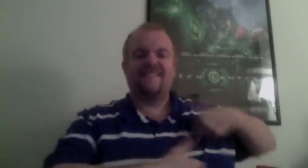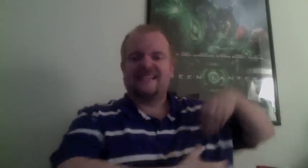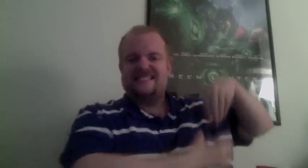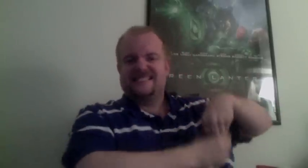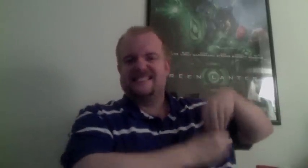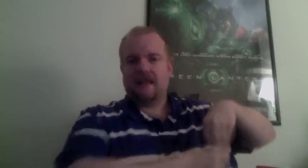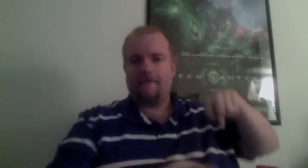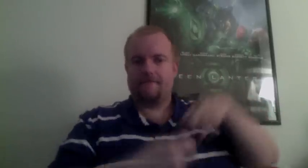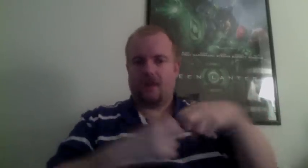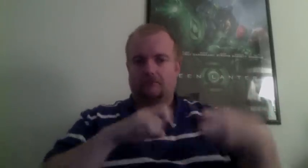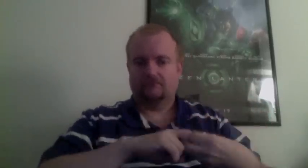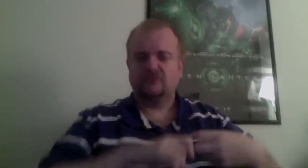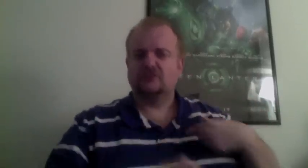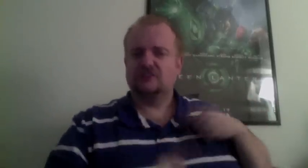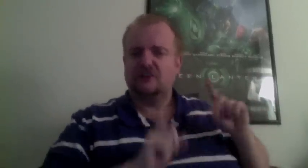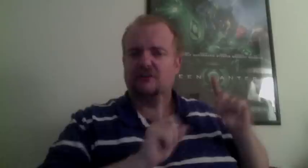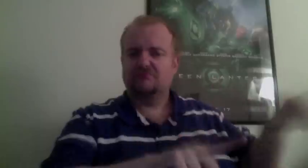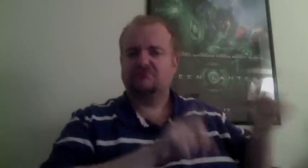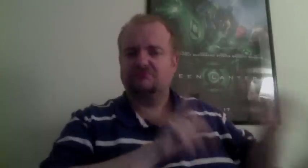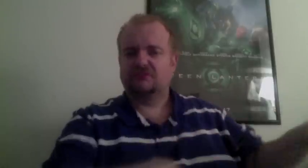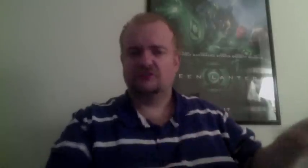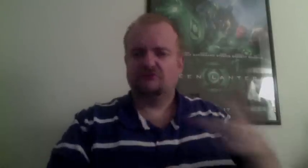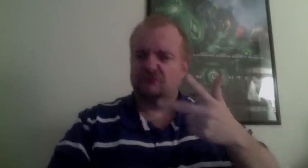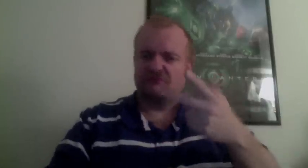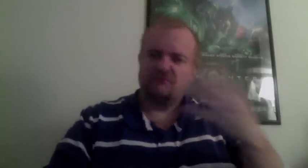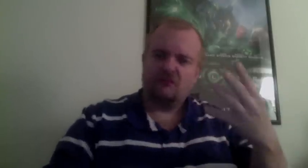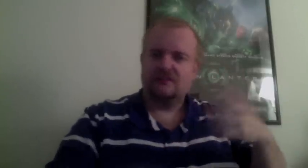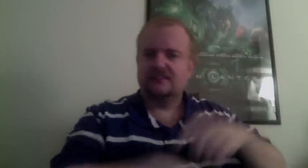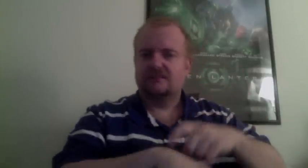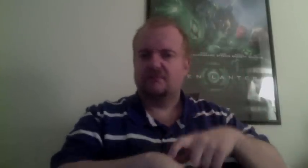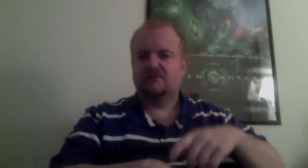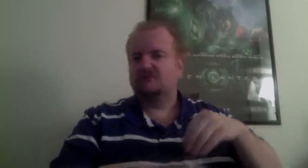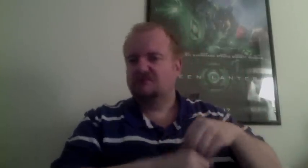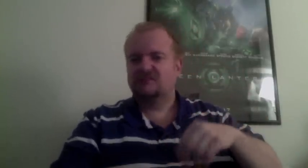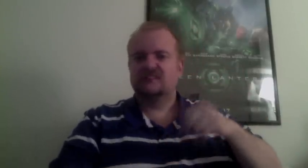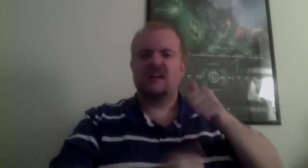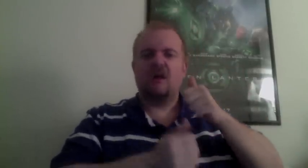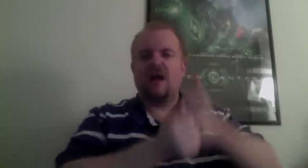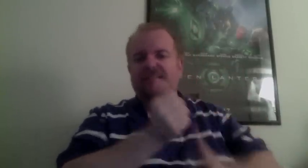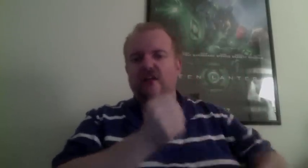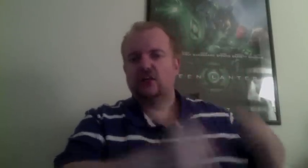see many multiple targets far away and employ weapons well beyond visual range.